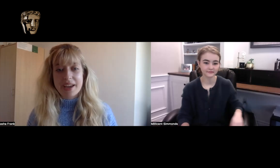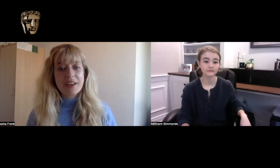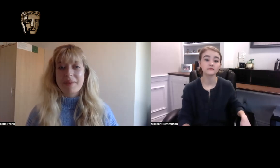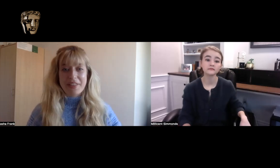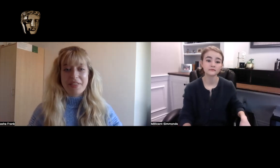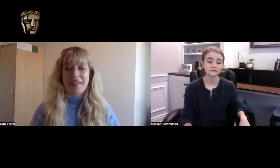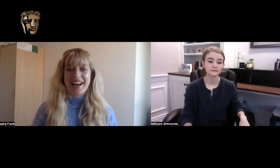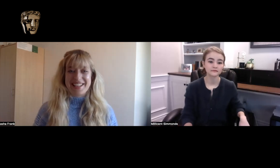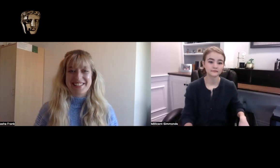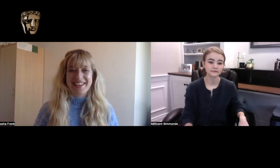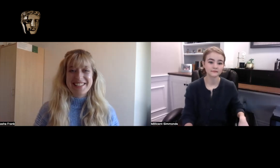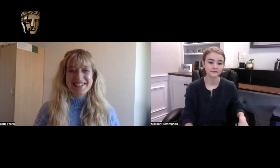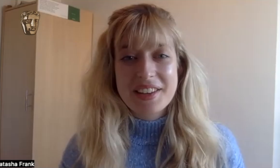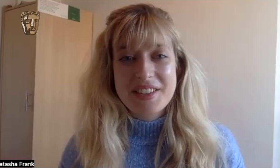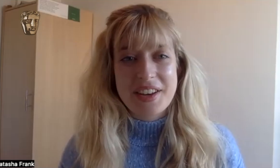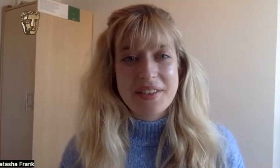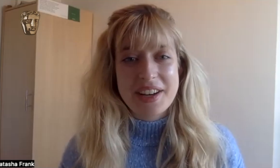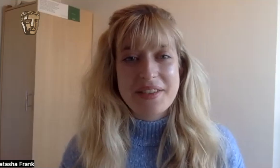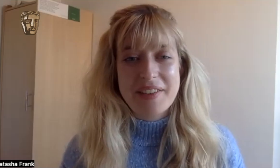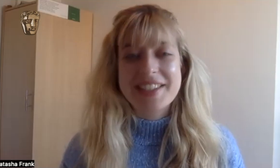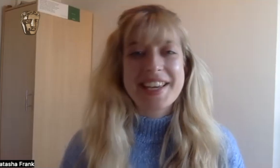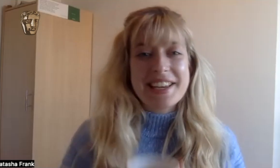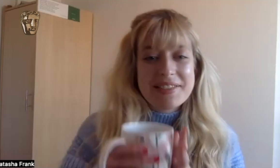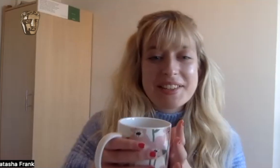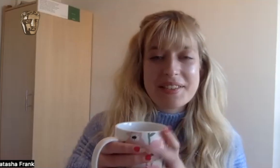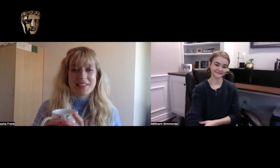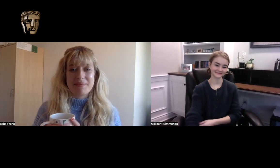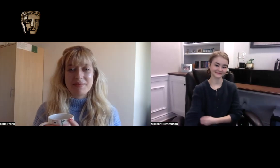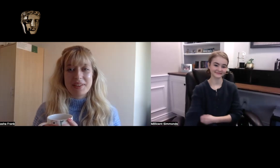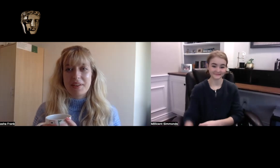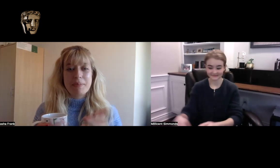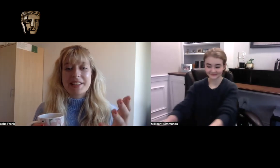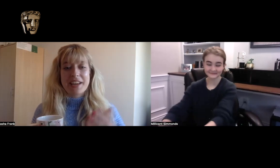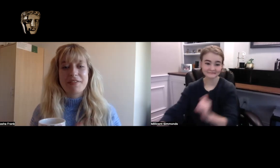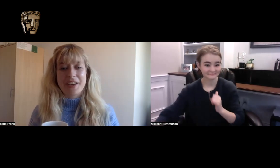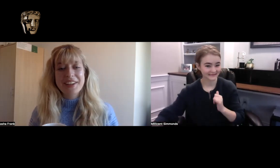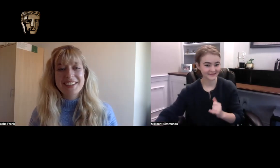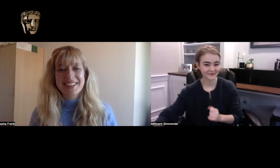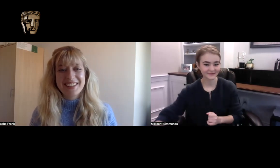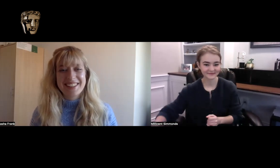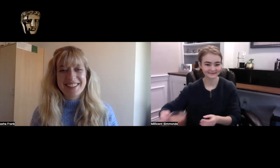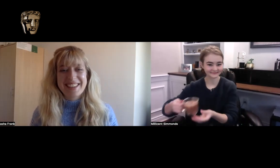but other than that it's good. So are you having tea this this midday for you? Yeah,